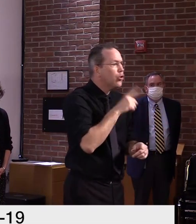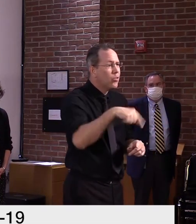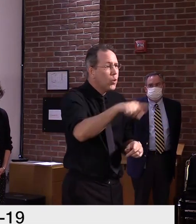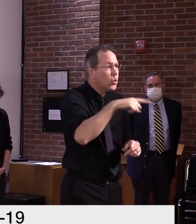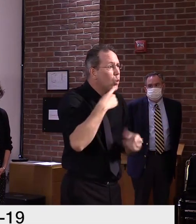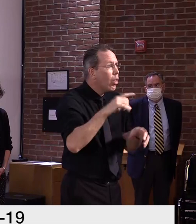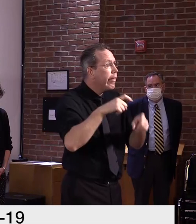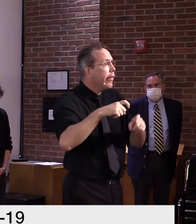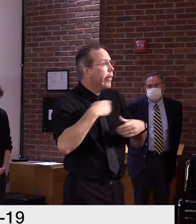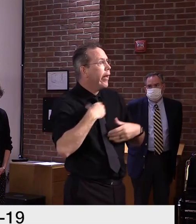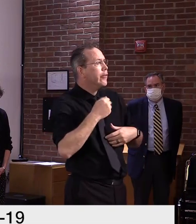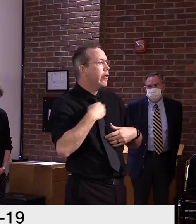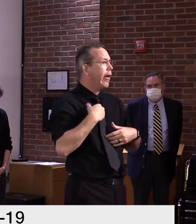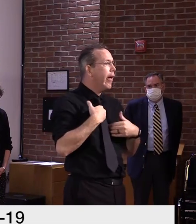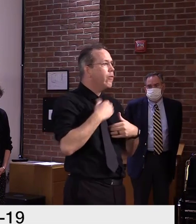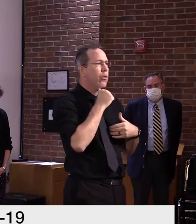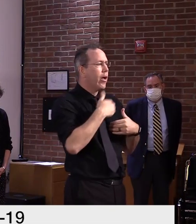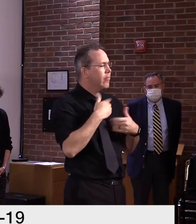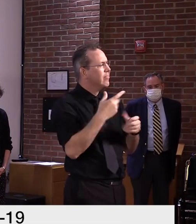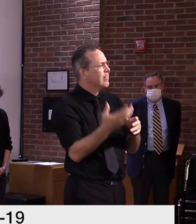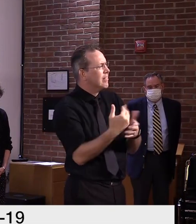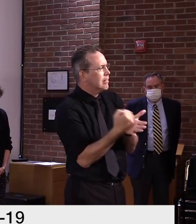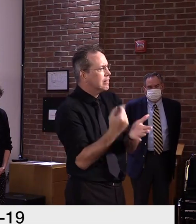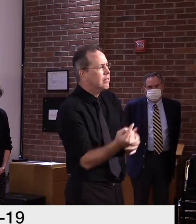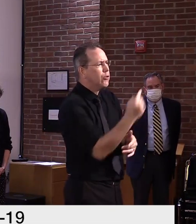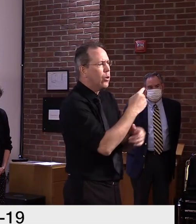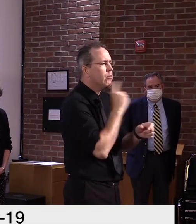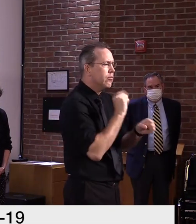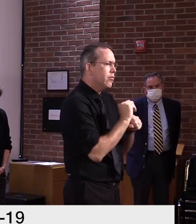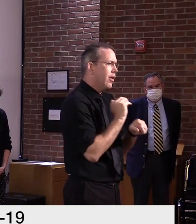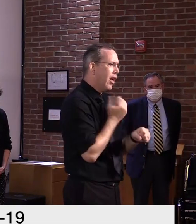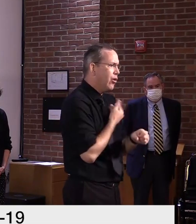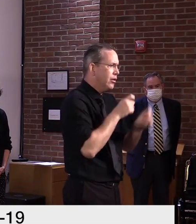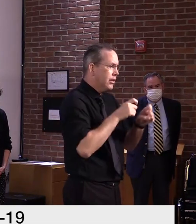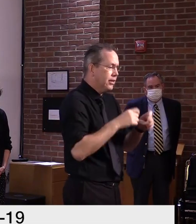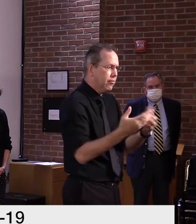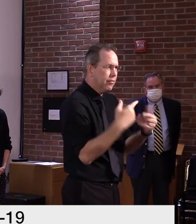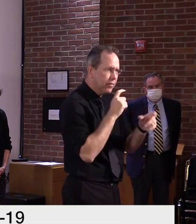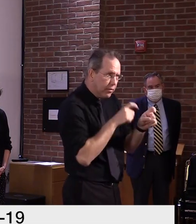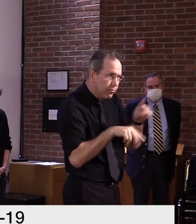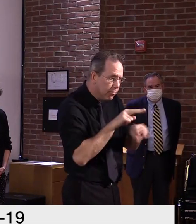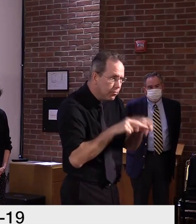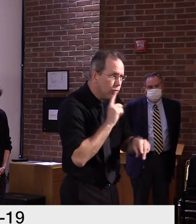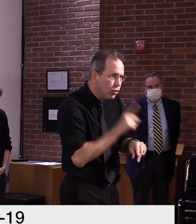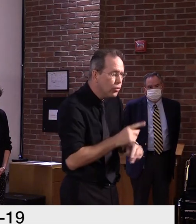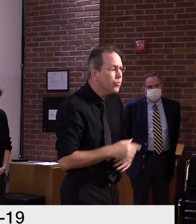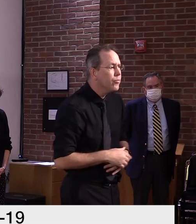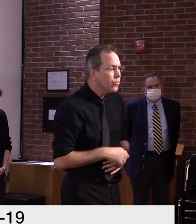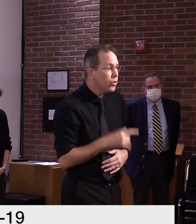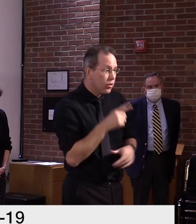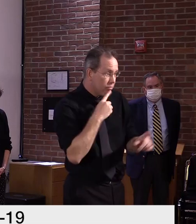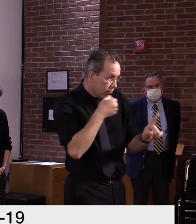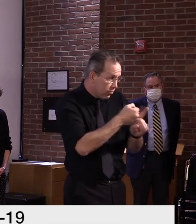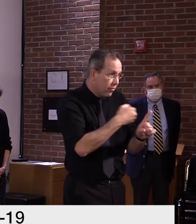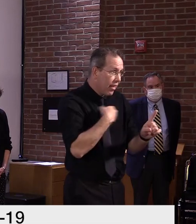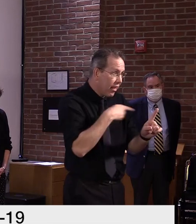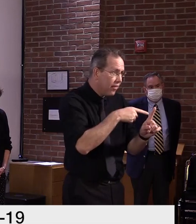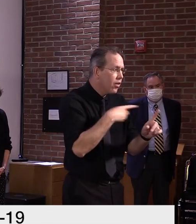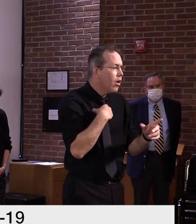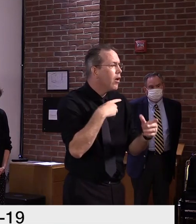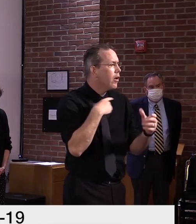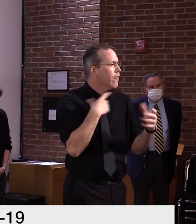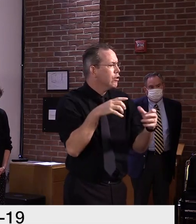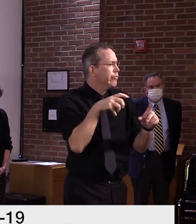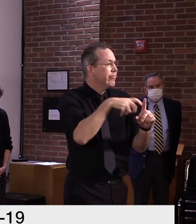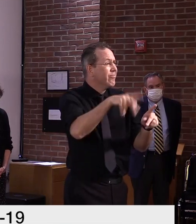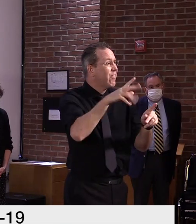Our epidemiology team has succeeded in reaching all but 11 of the 59 people with positive antigen tests. So